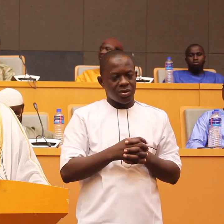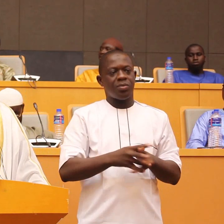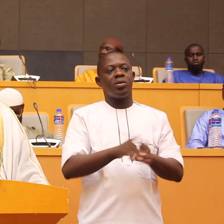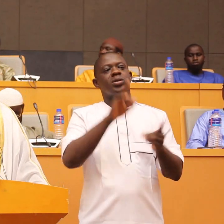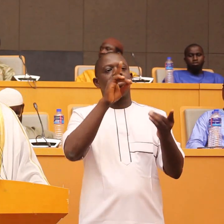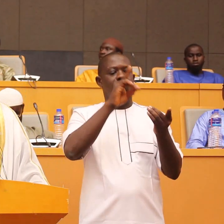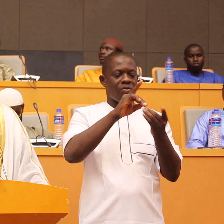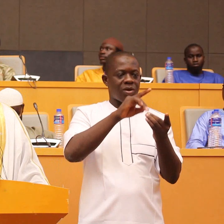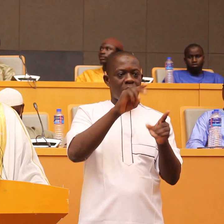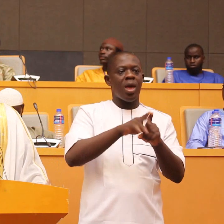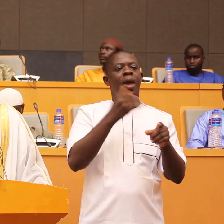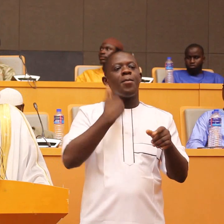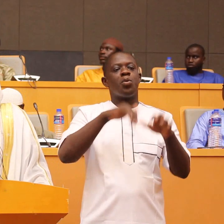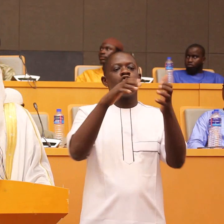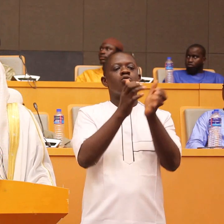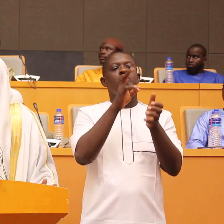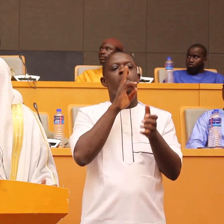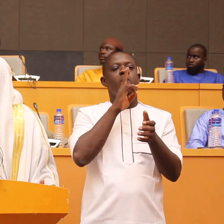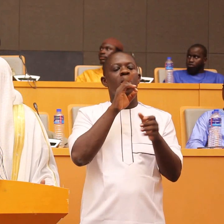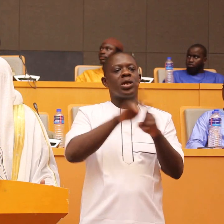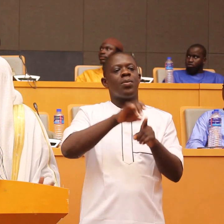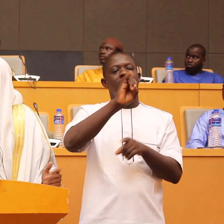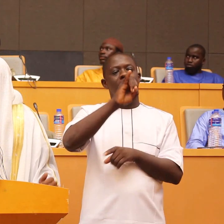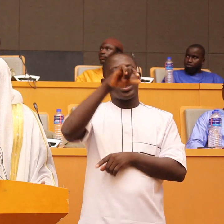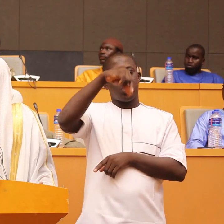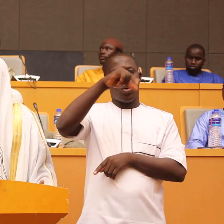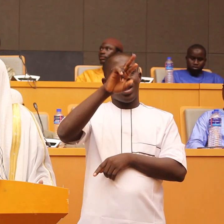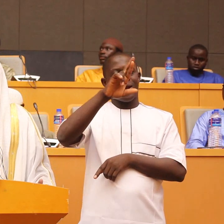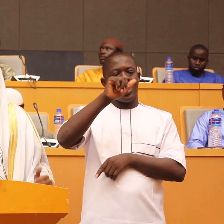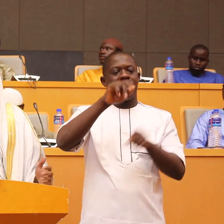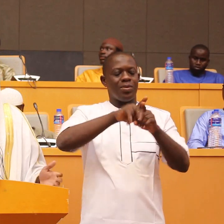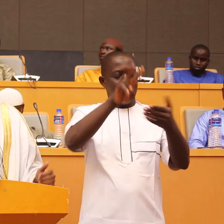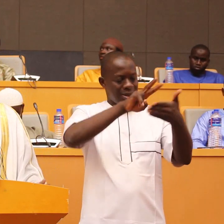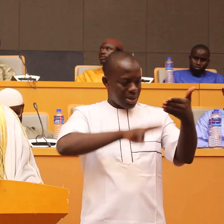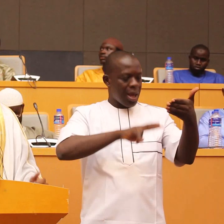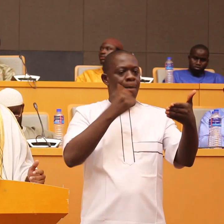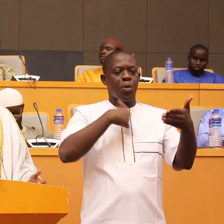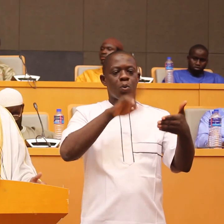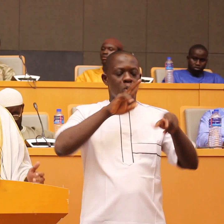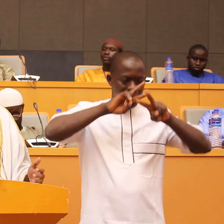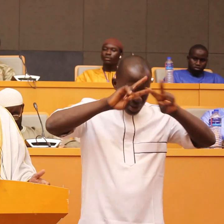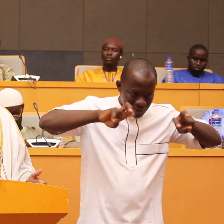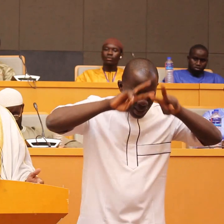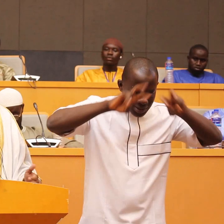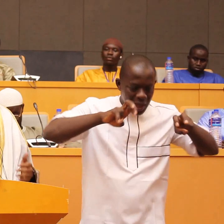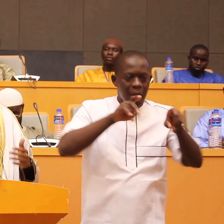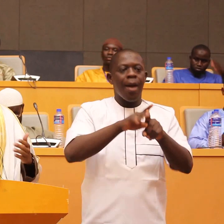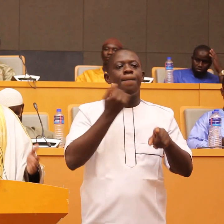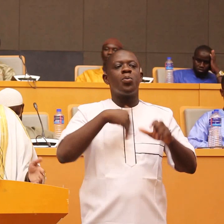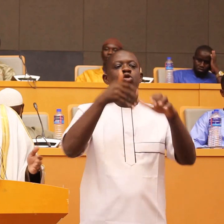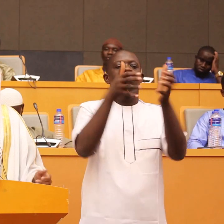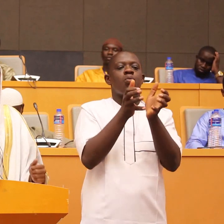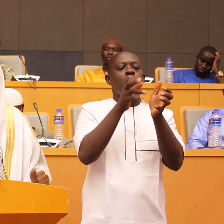ummah is known as ummah iqrah the ummah of reading the ummah of researching the ummah of you